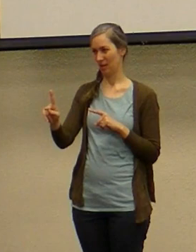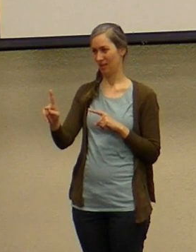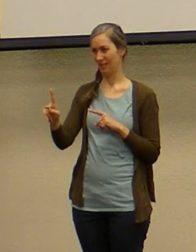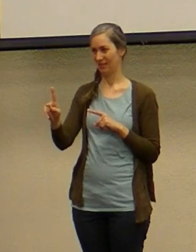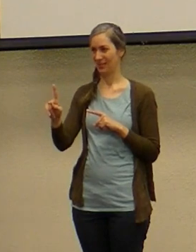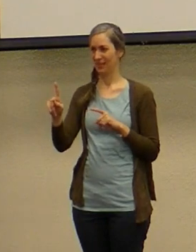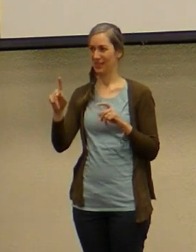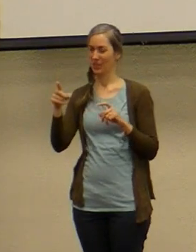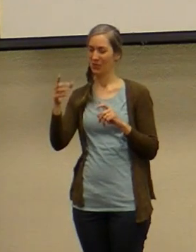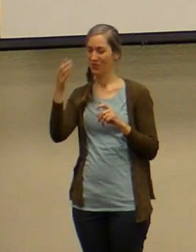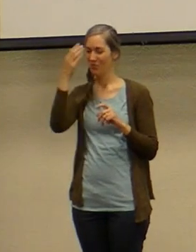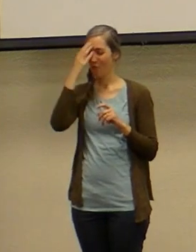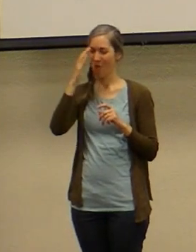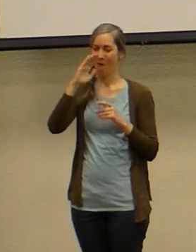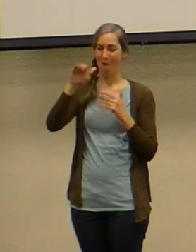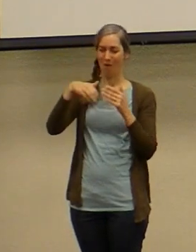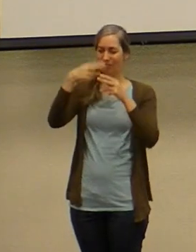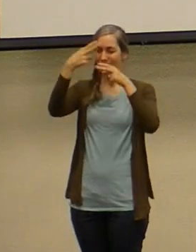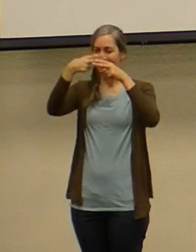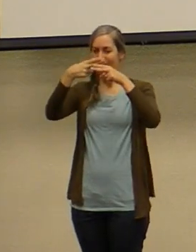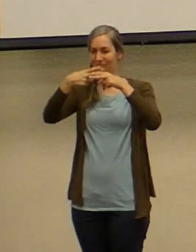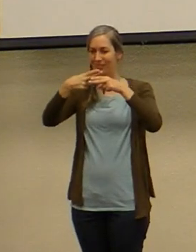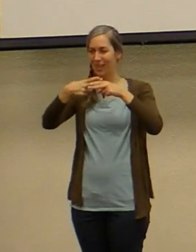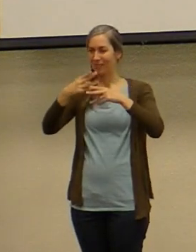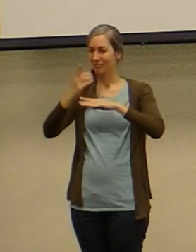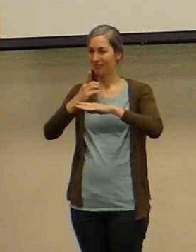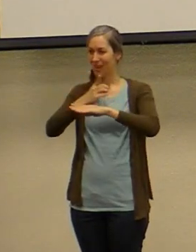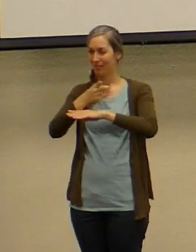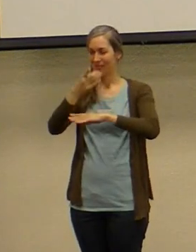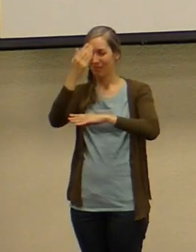-rex and the triceratops like he knew the dinosaurs and no one else knew